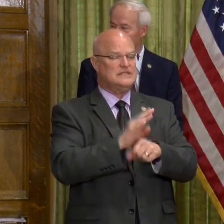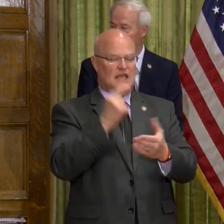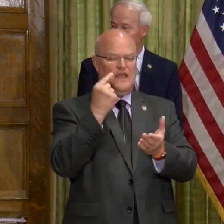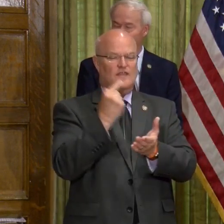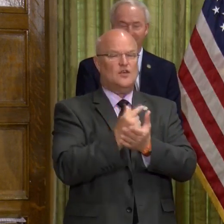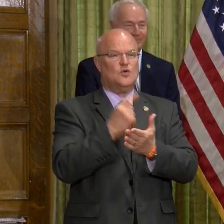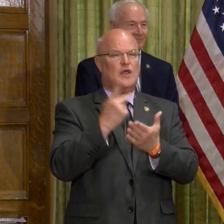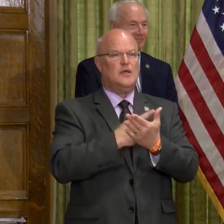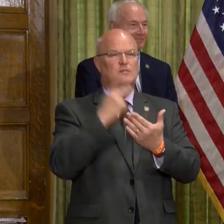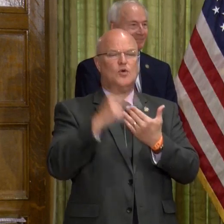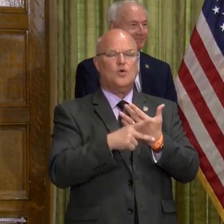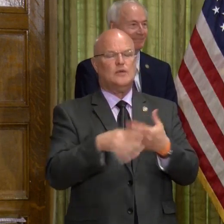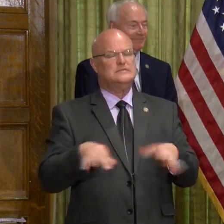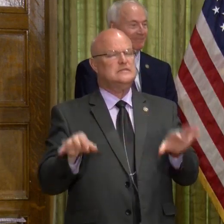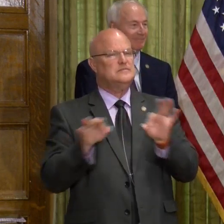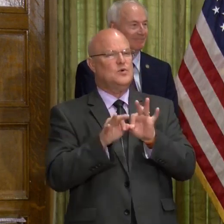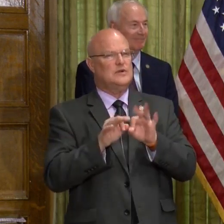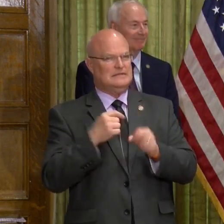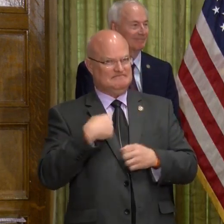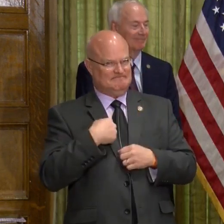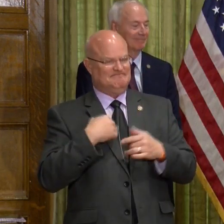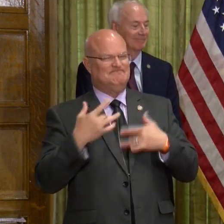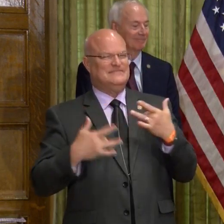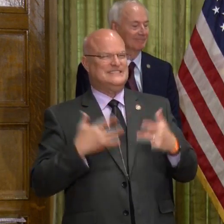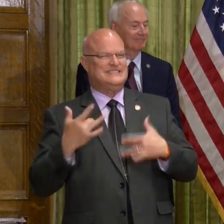is just really crucial. And I think it's really exciting.